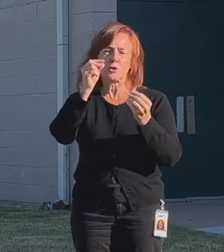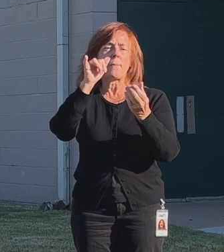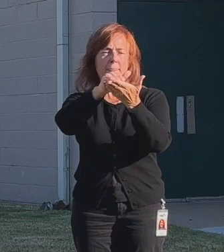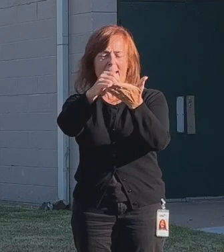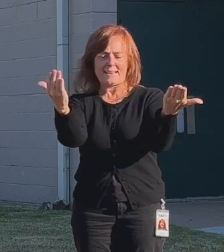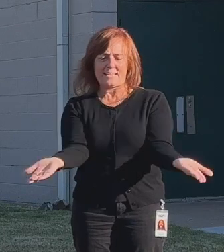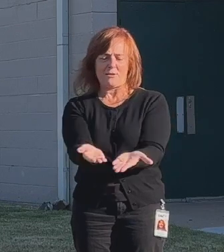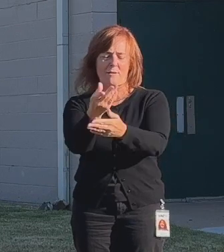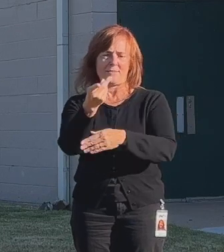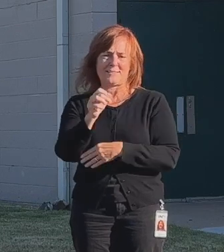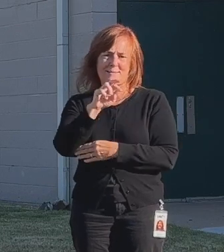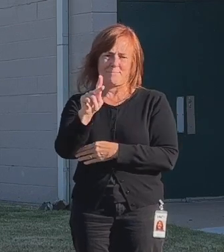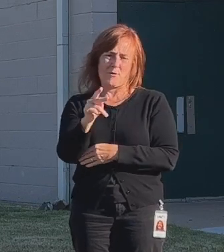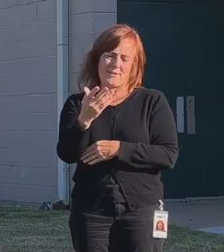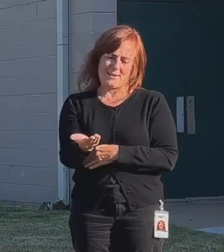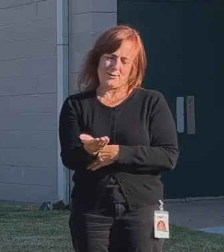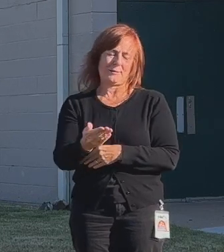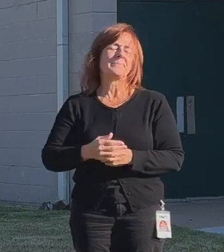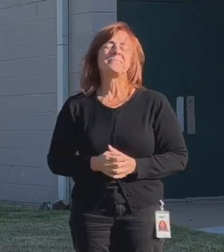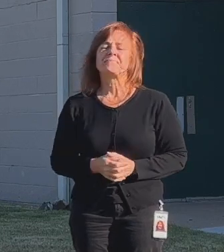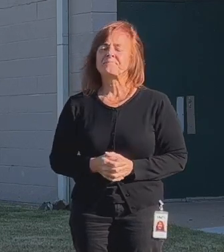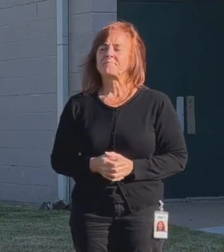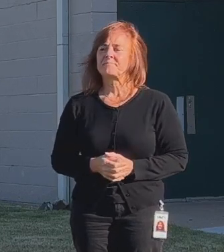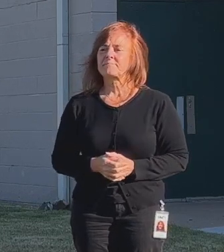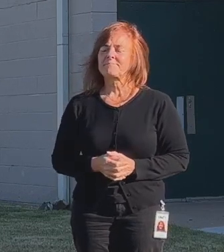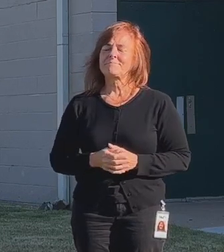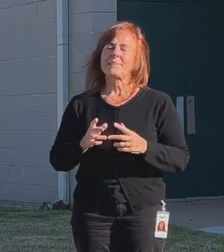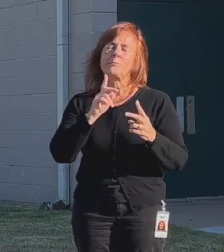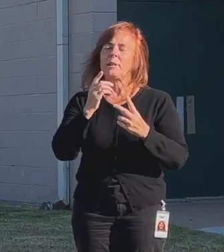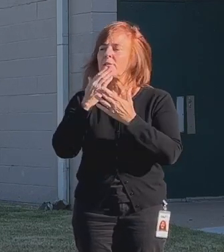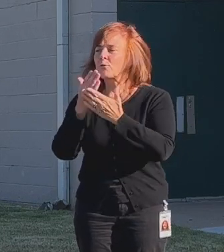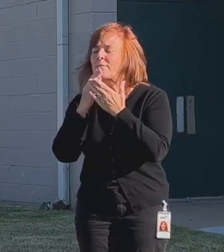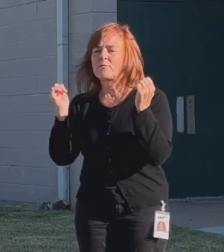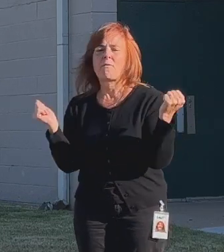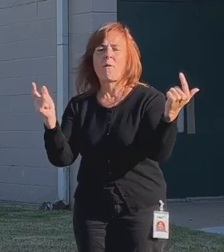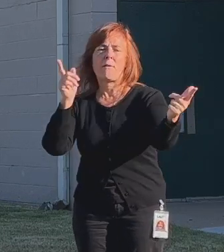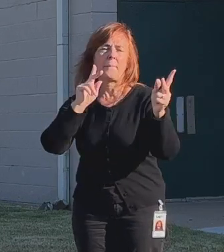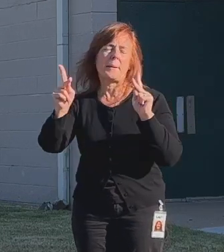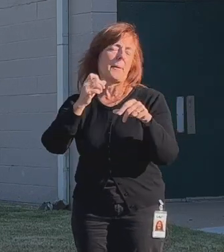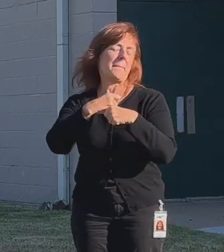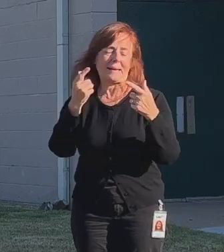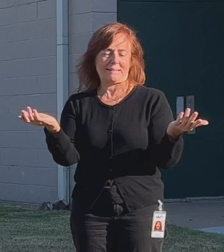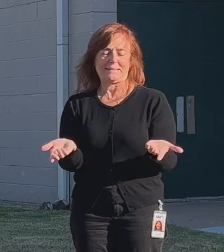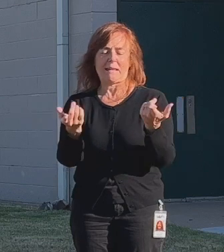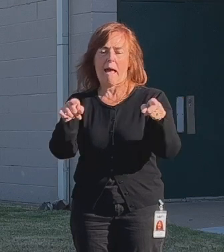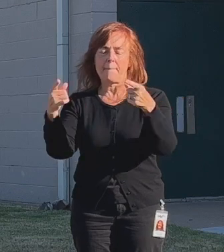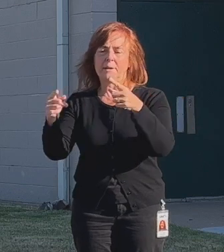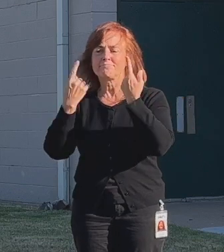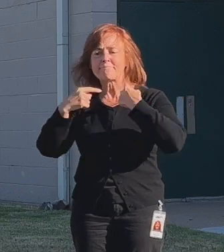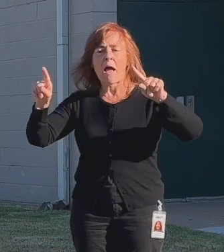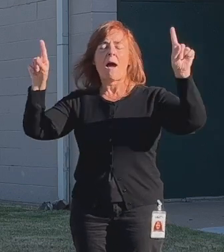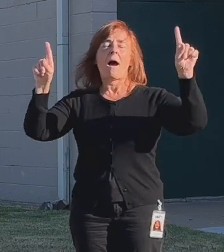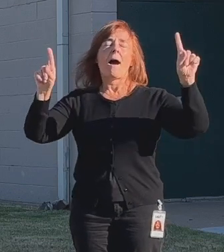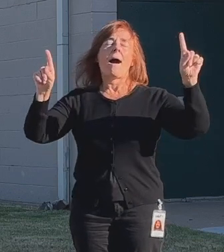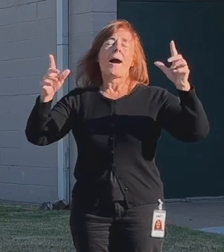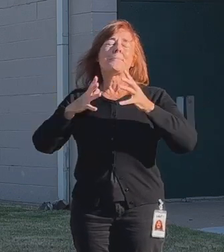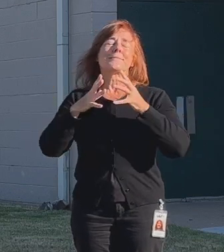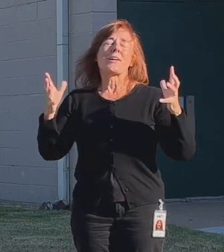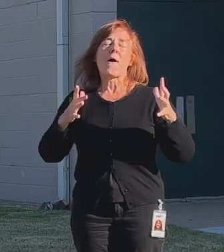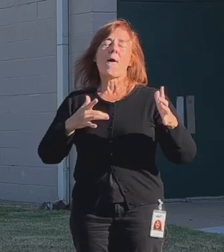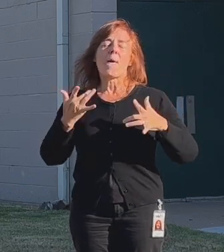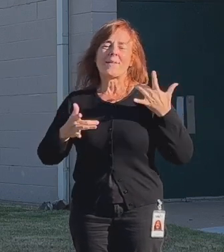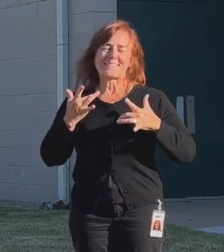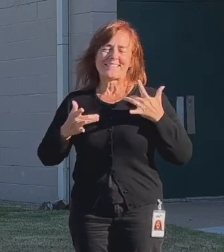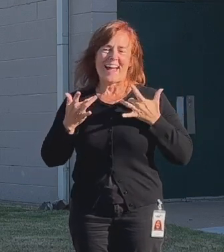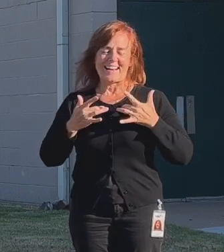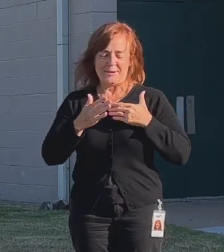here at this park. So I'm very grateful for everyone that's making this happen. I'm so excited to see this